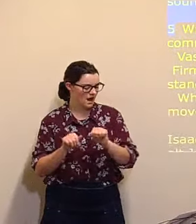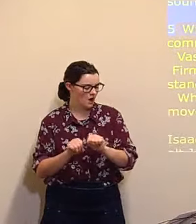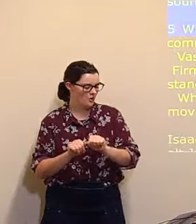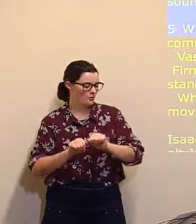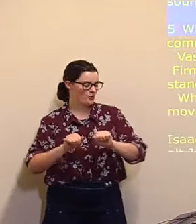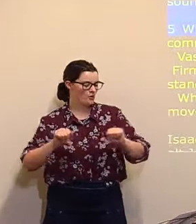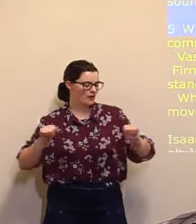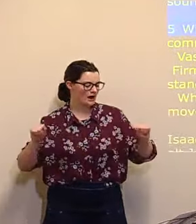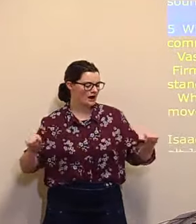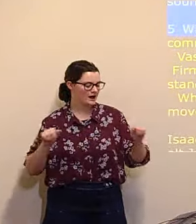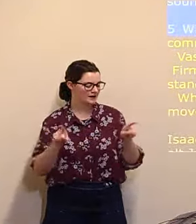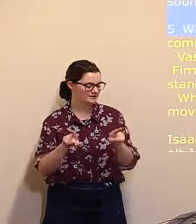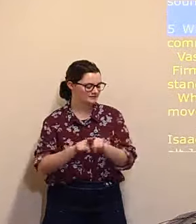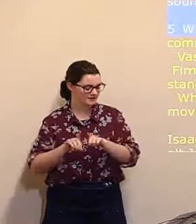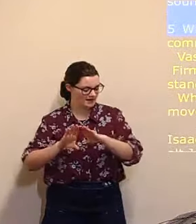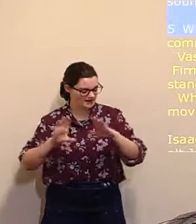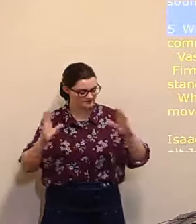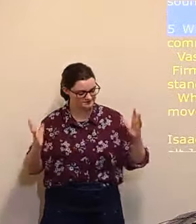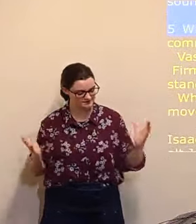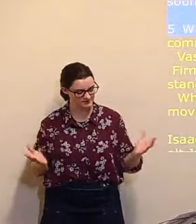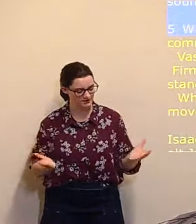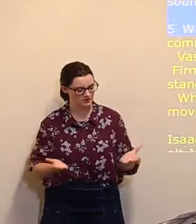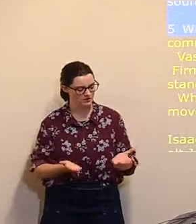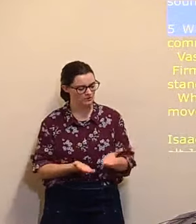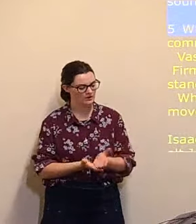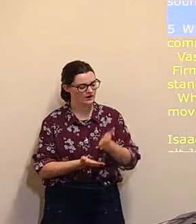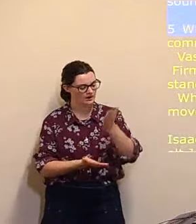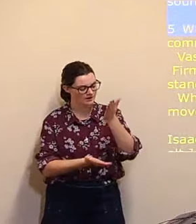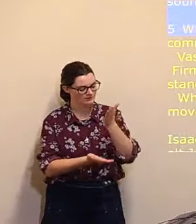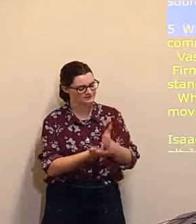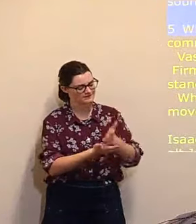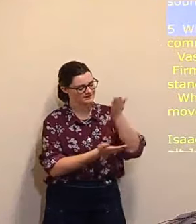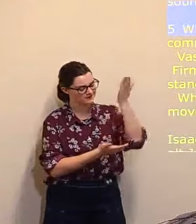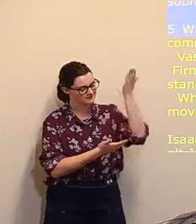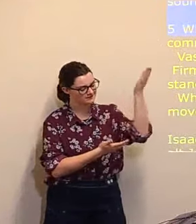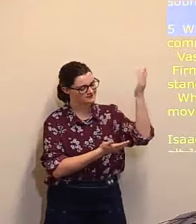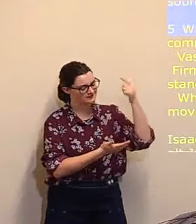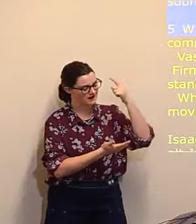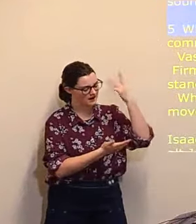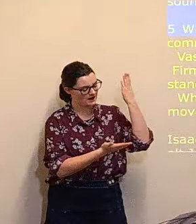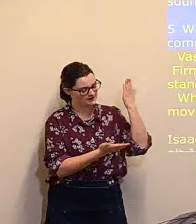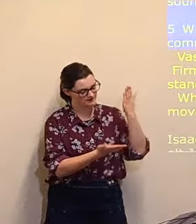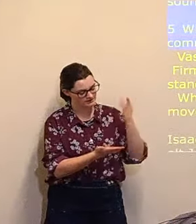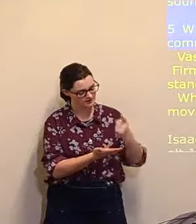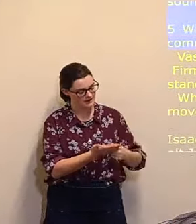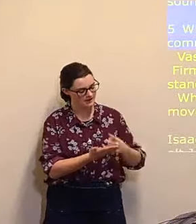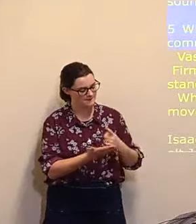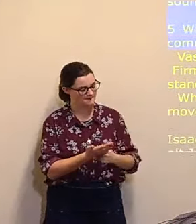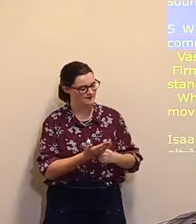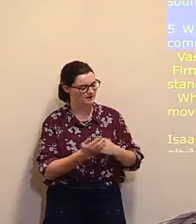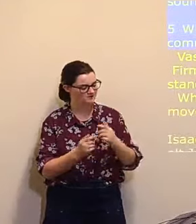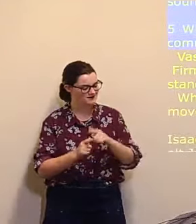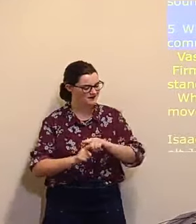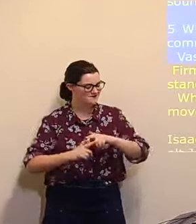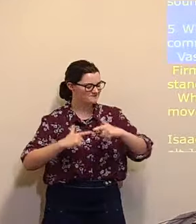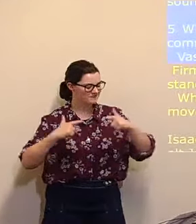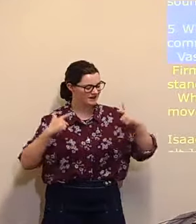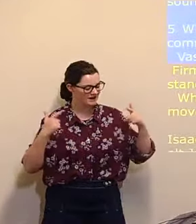Light as the world is like For one of